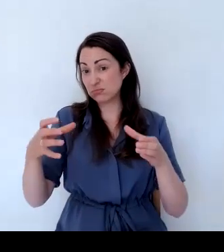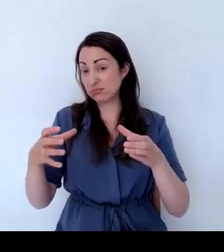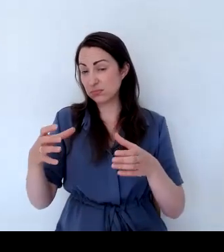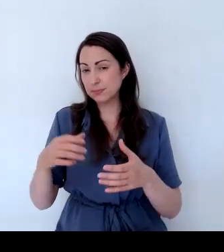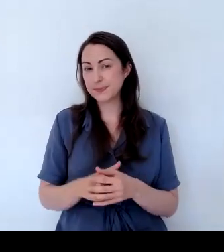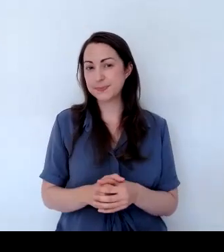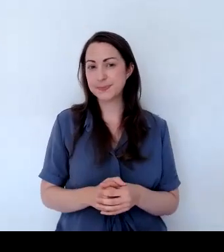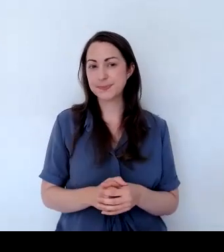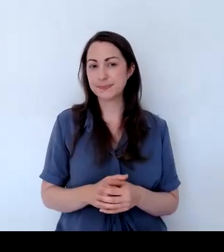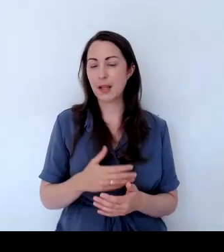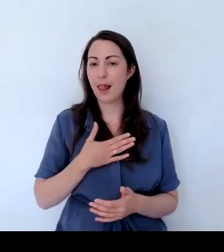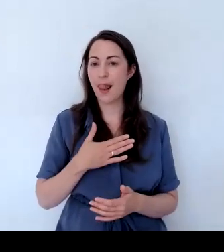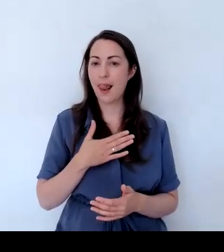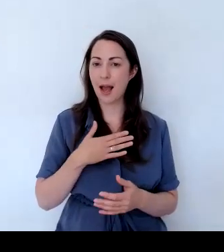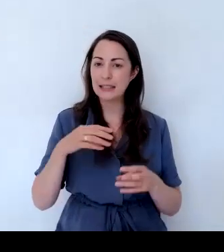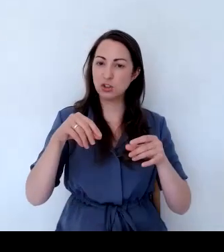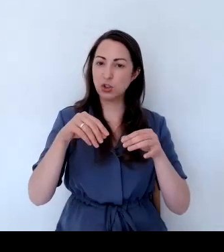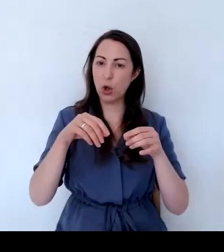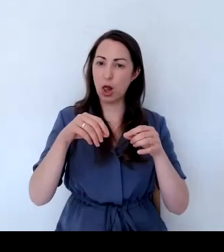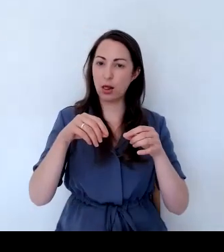Nice free draining soil and it'd be happy.